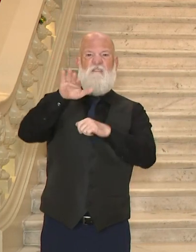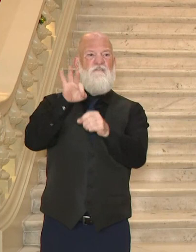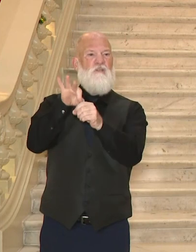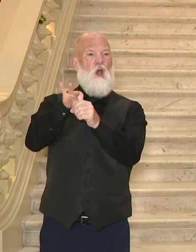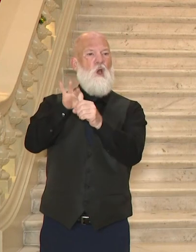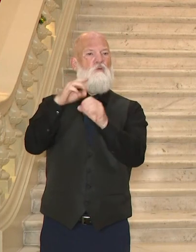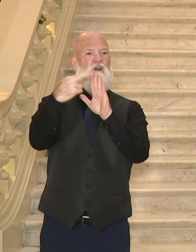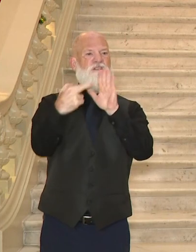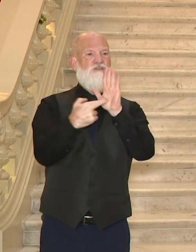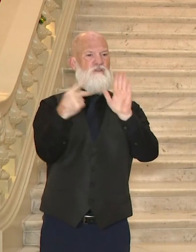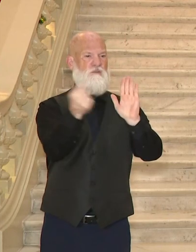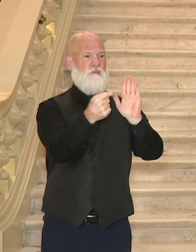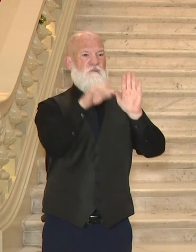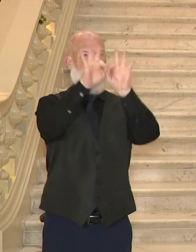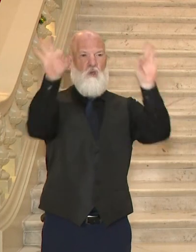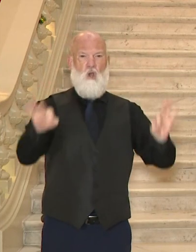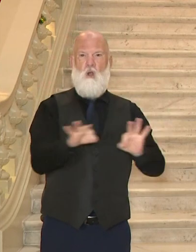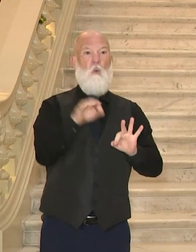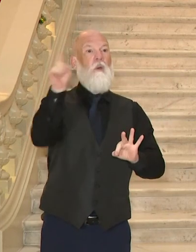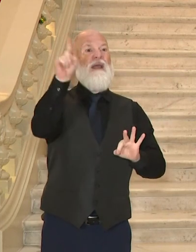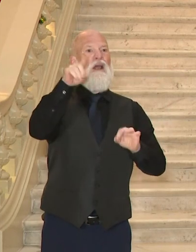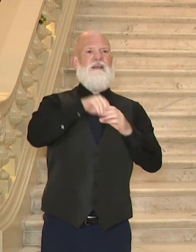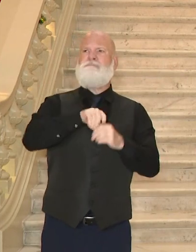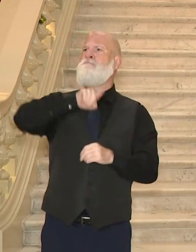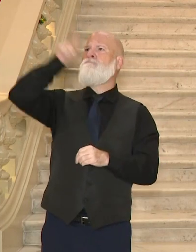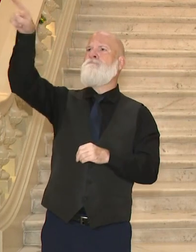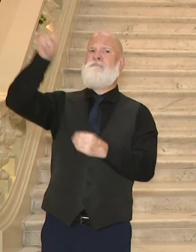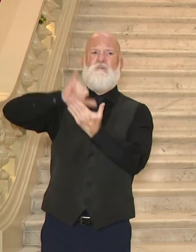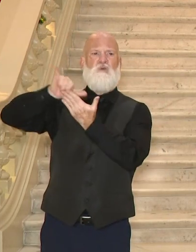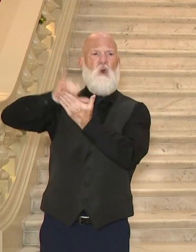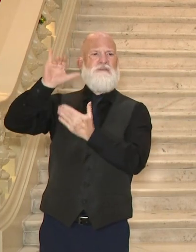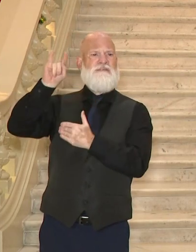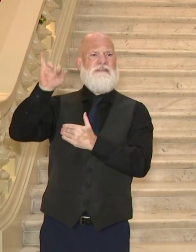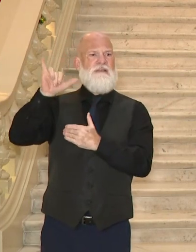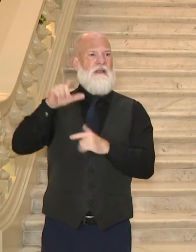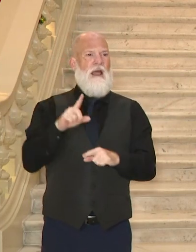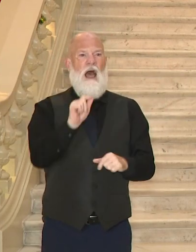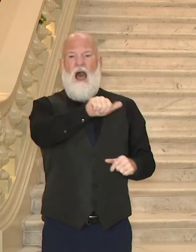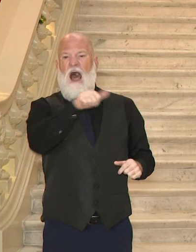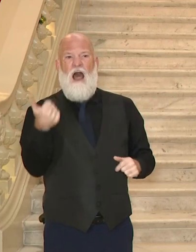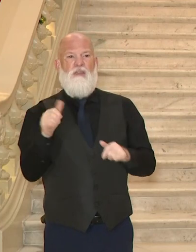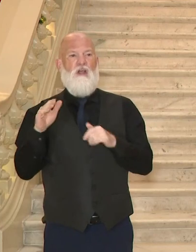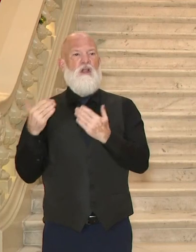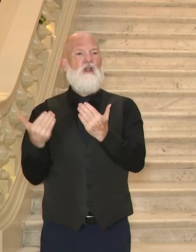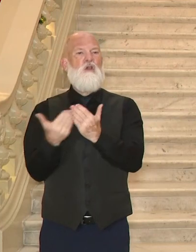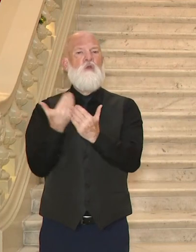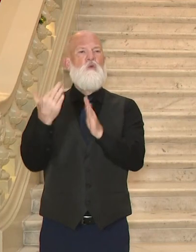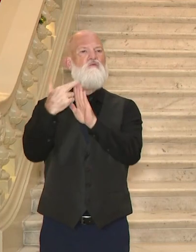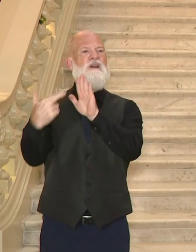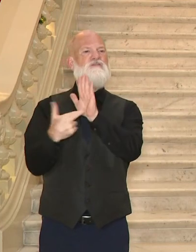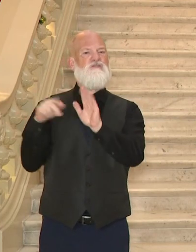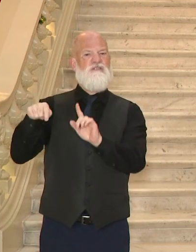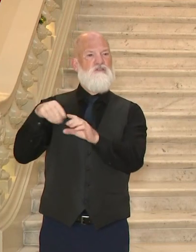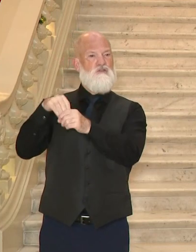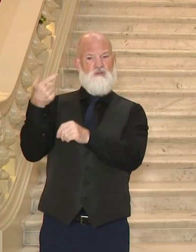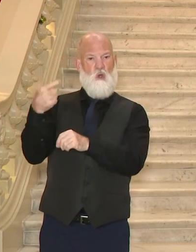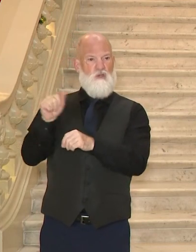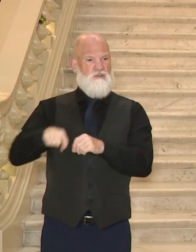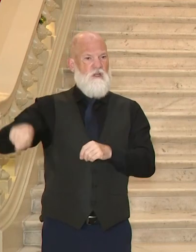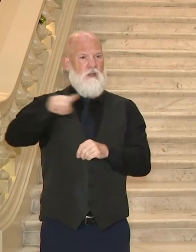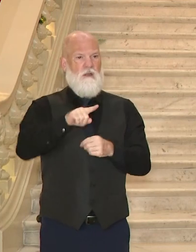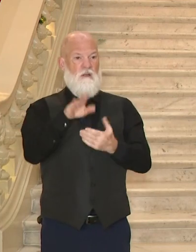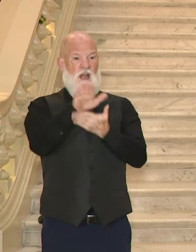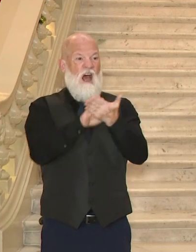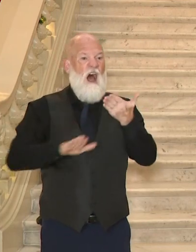And Operation New Voter Registration Georgia, who is telling college students in Georgia that they can change their